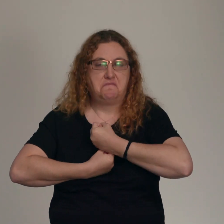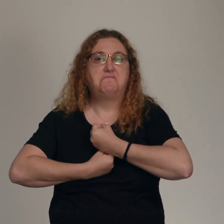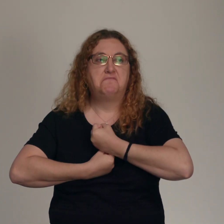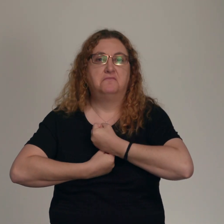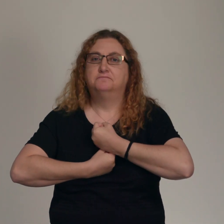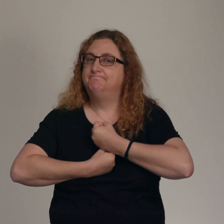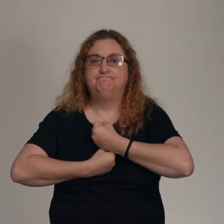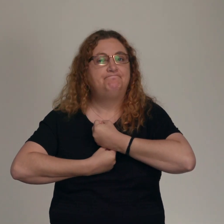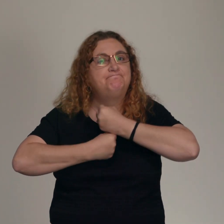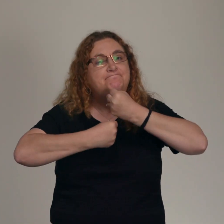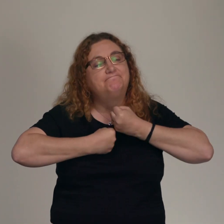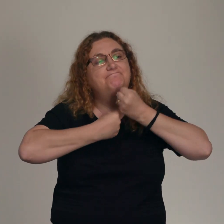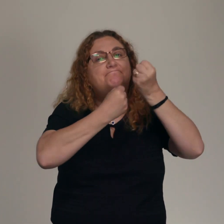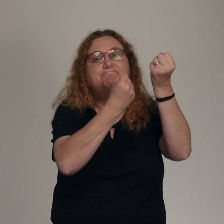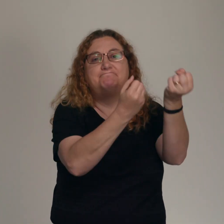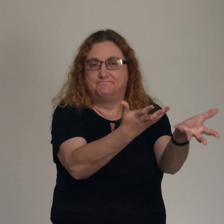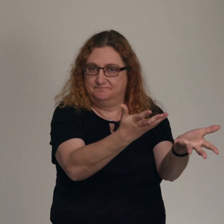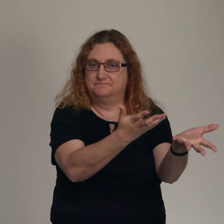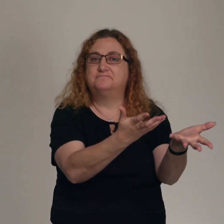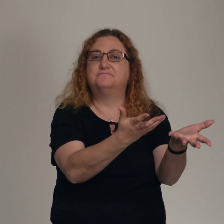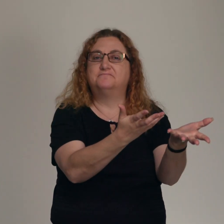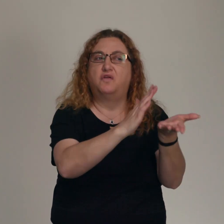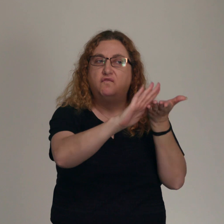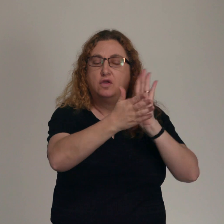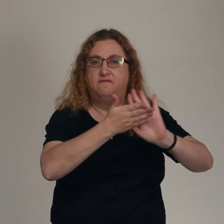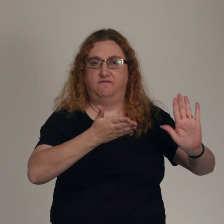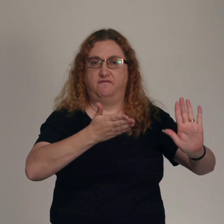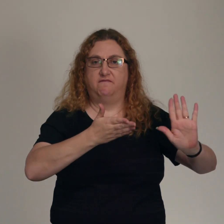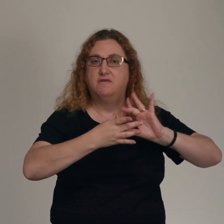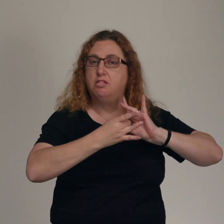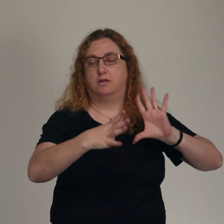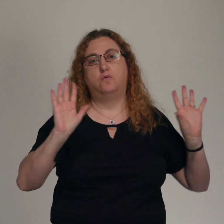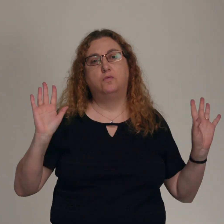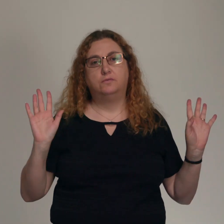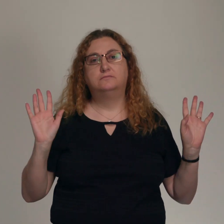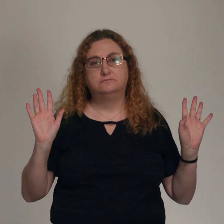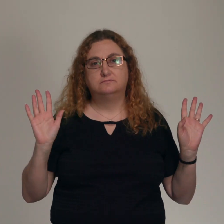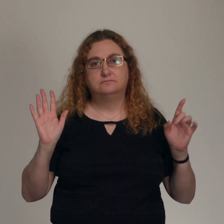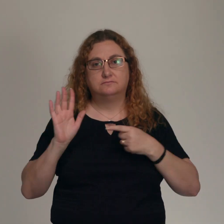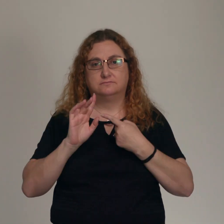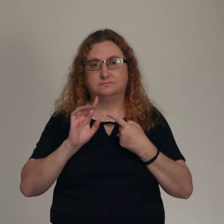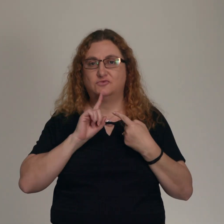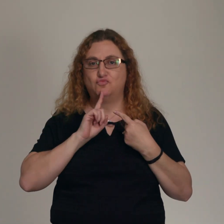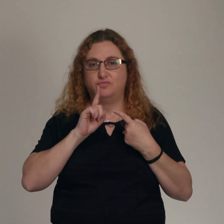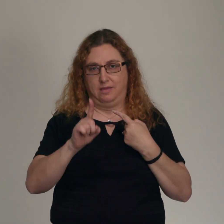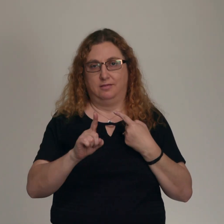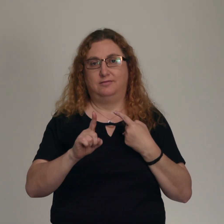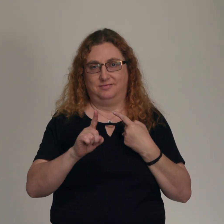brothers and sisters in Christ, forgiveness. Real, under the surface,